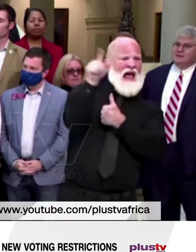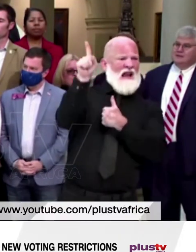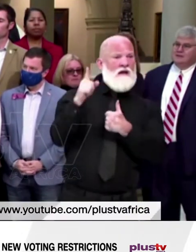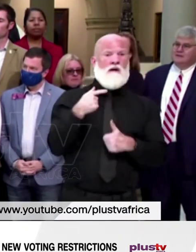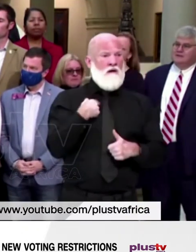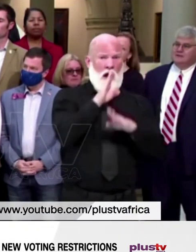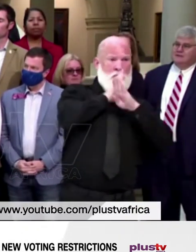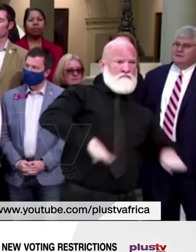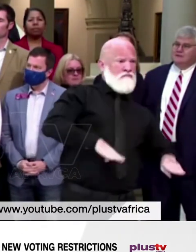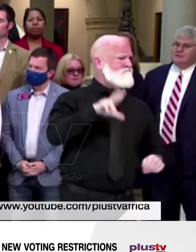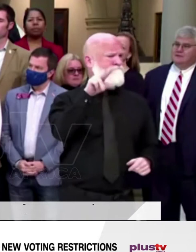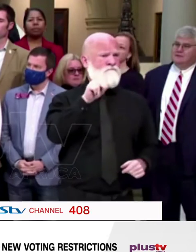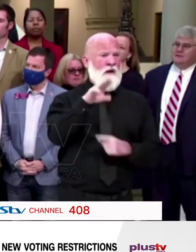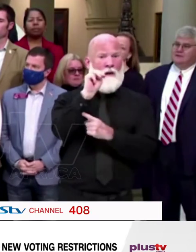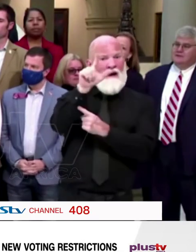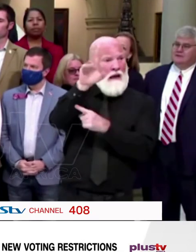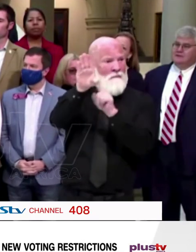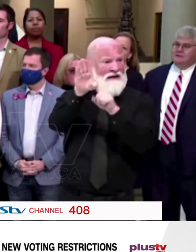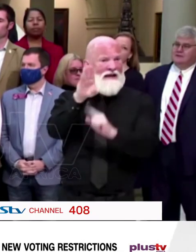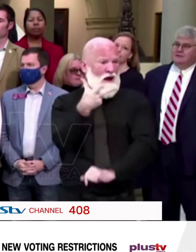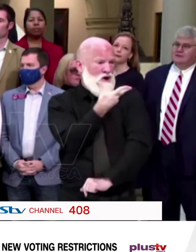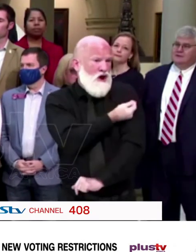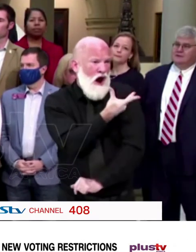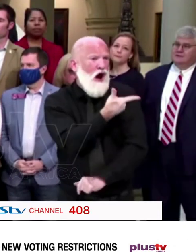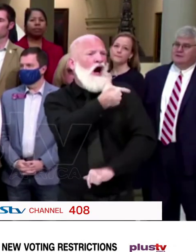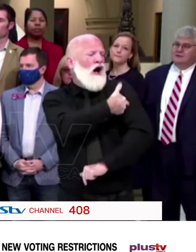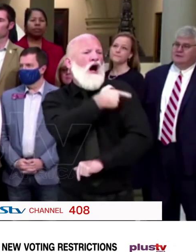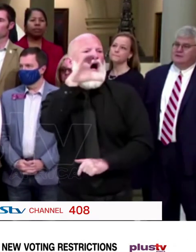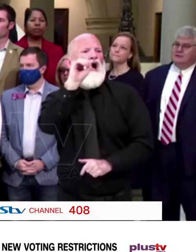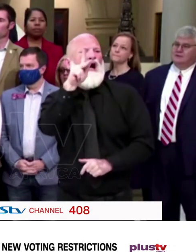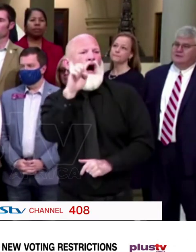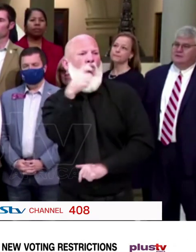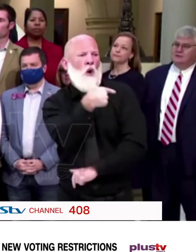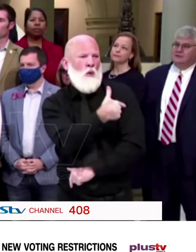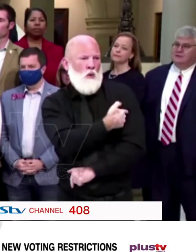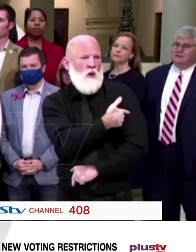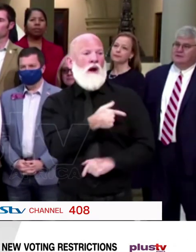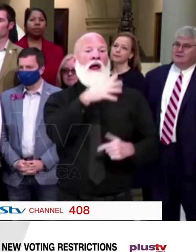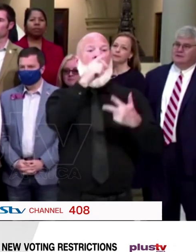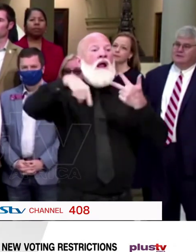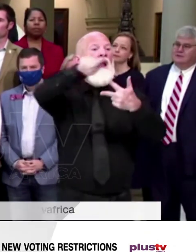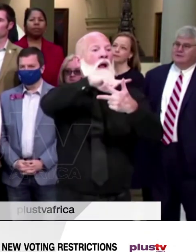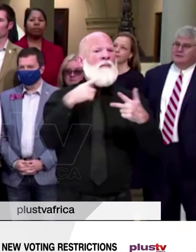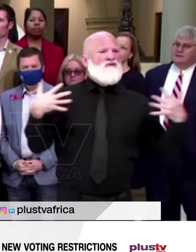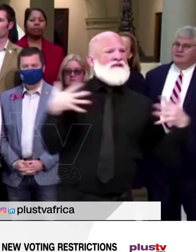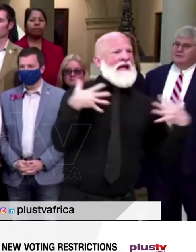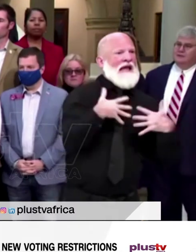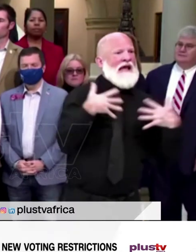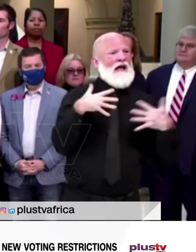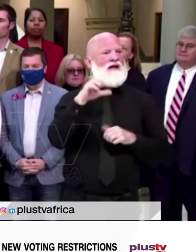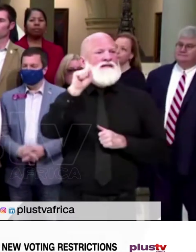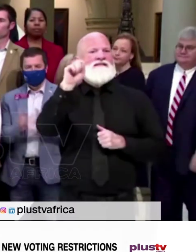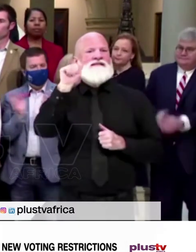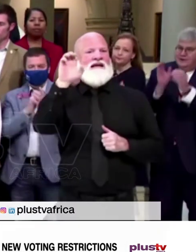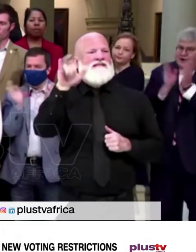Coca-Cola, and Delta may be scared of Stacey Abrams, Joe Biden, and the left, but I am not,